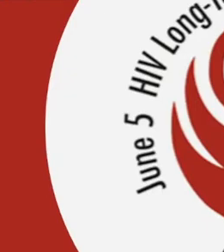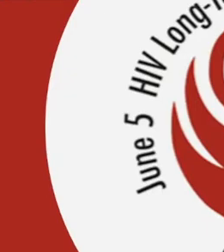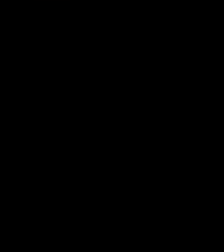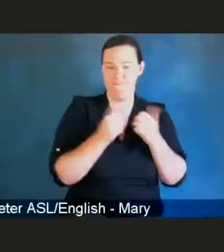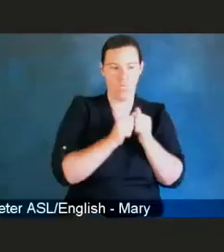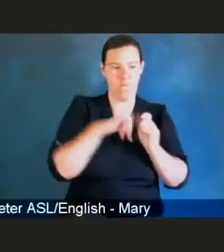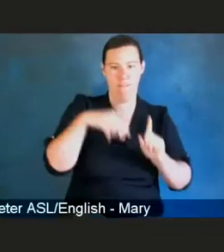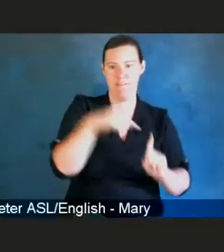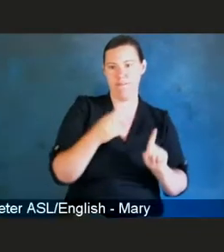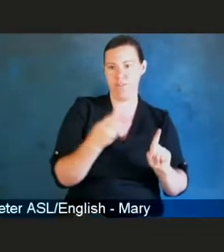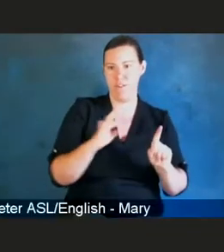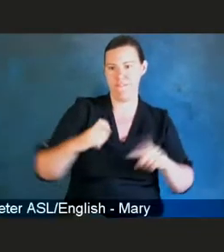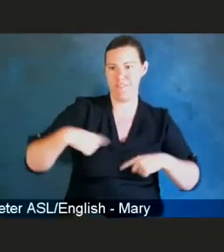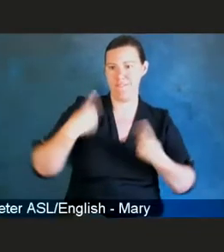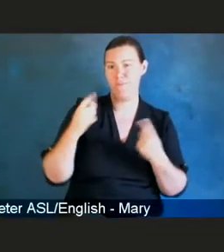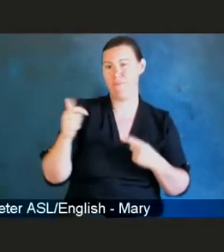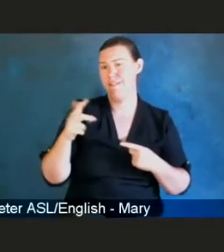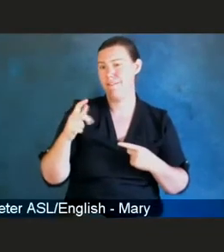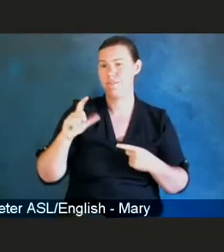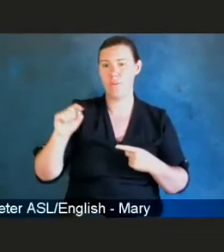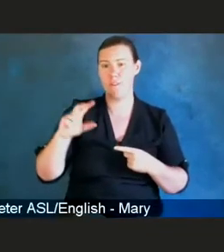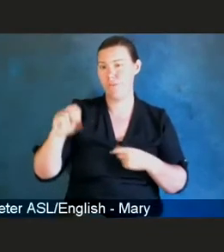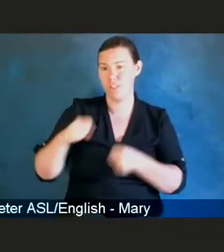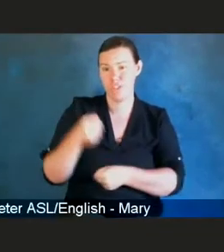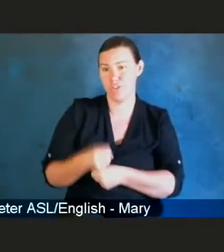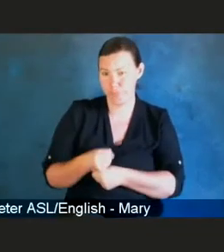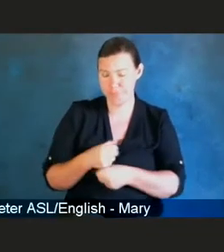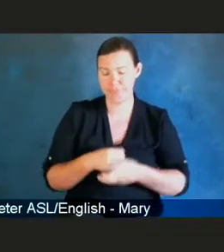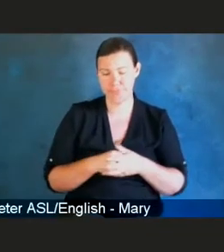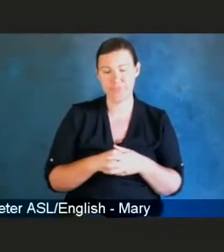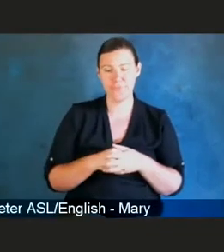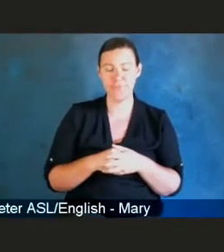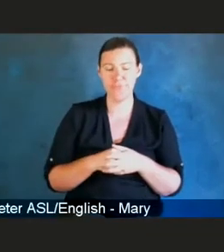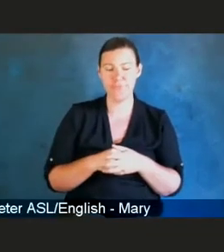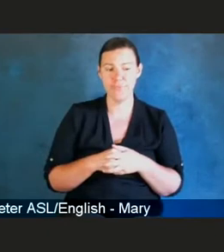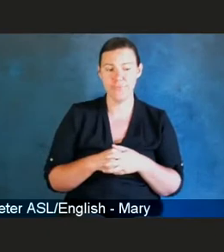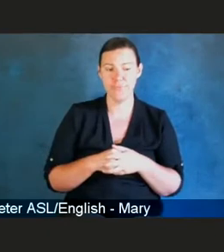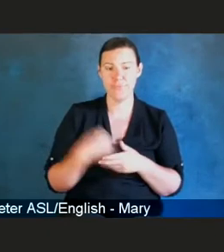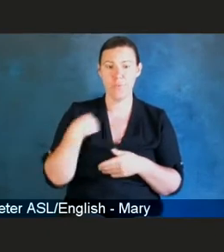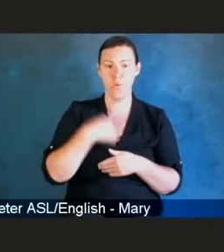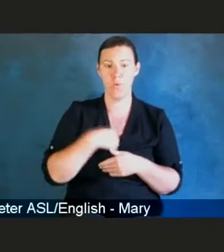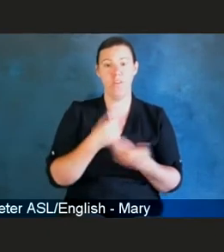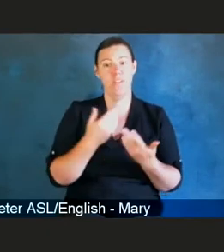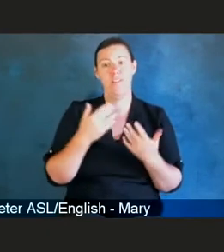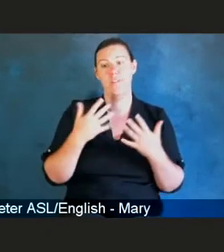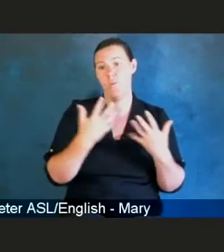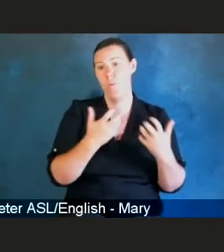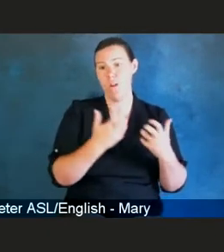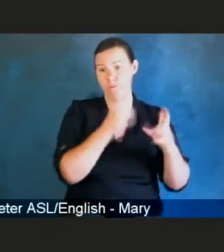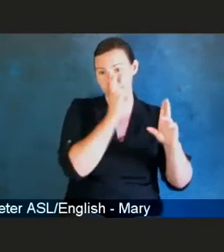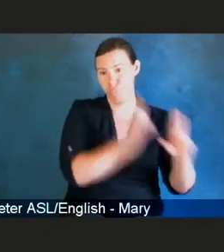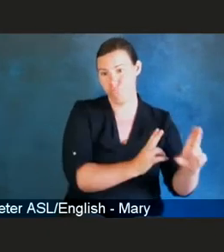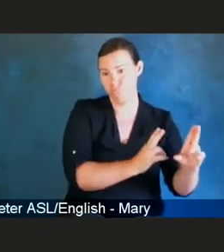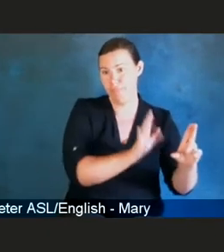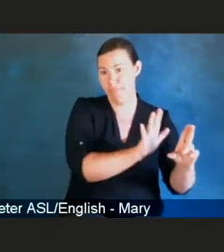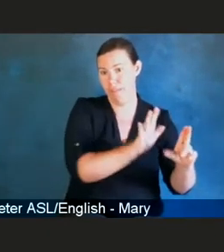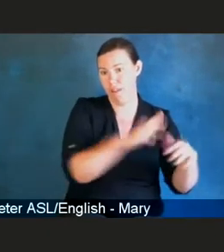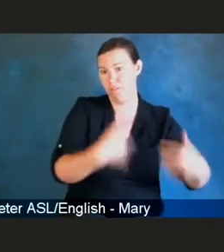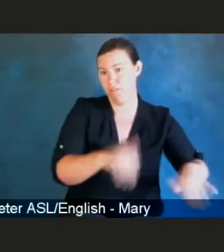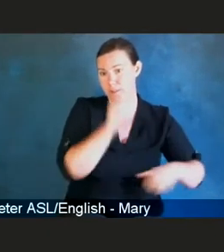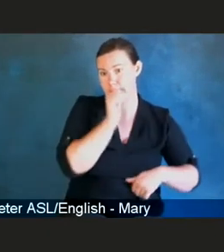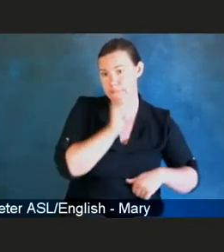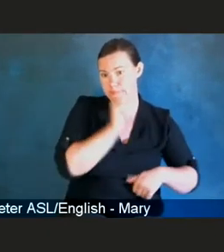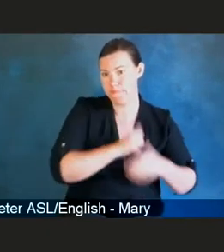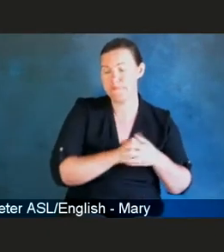example, renew ourselves and our vision to end HIV for everyone, everywhere. This still remains an incredibly